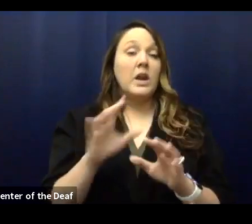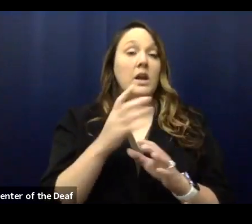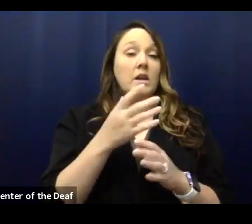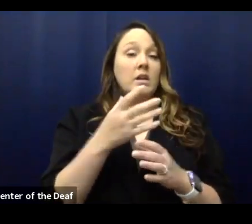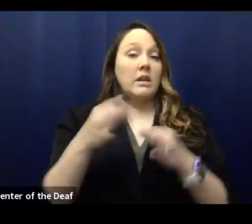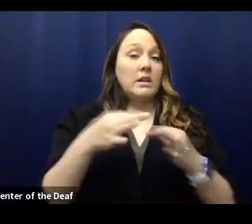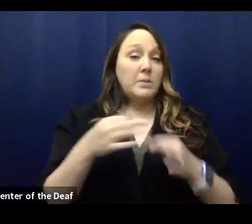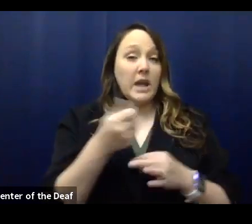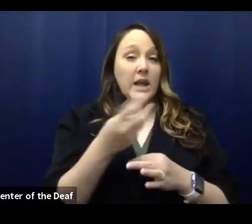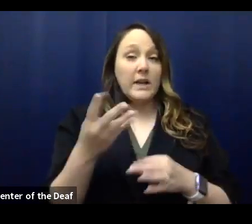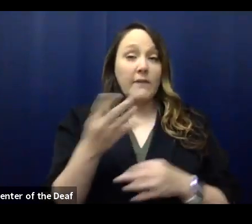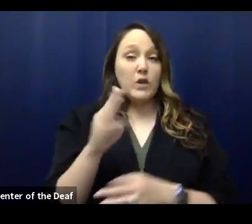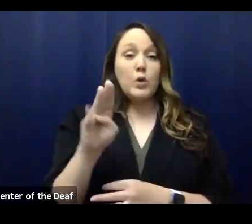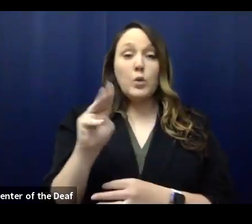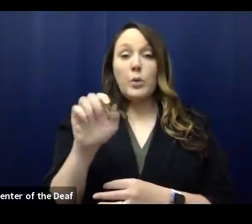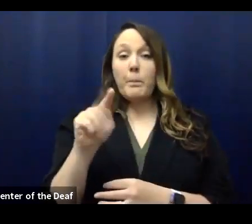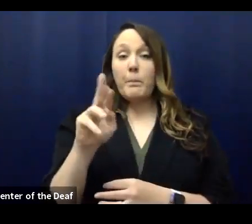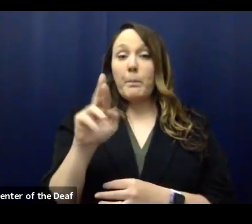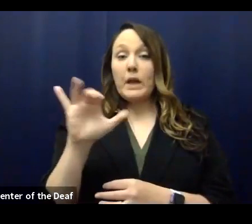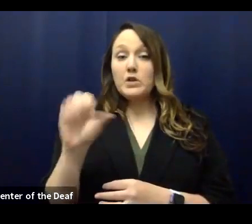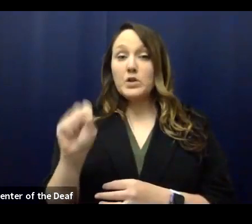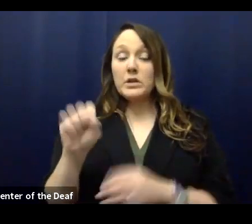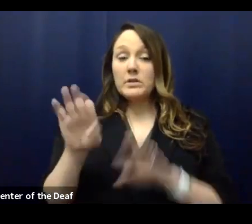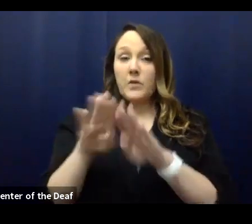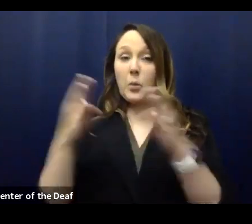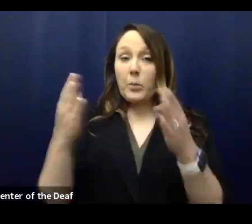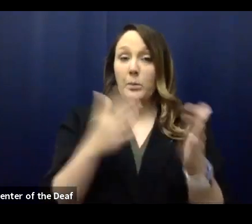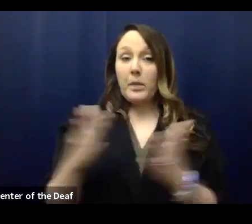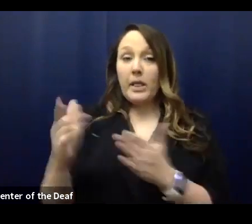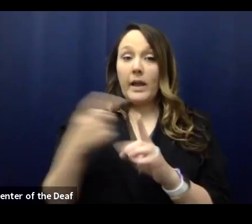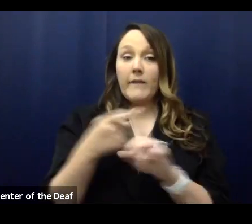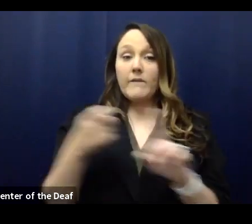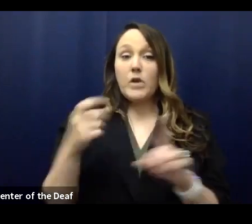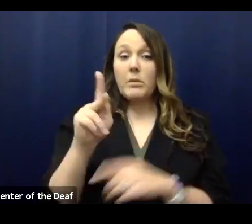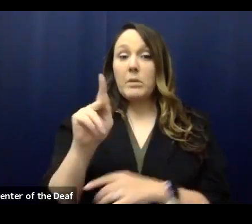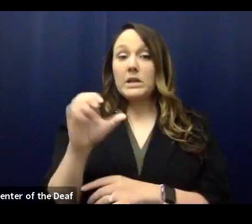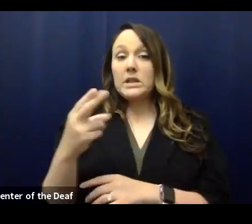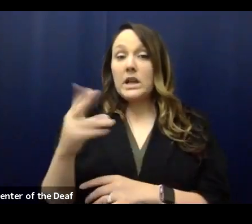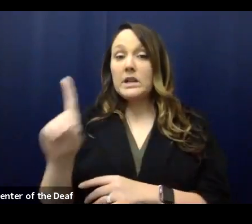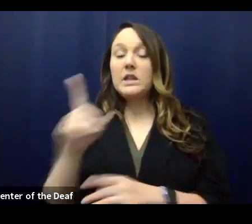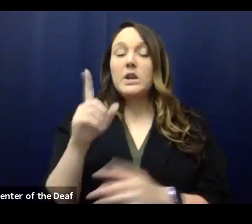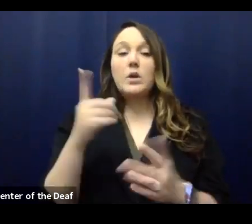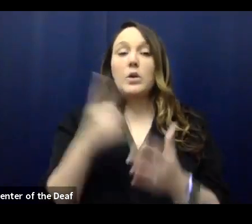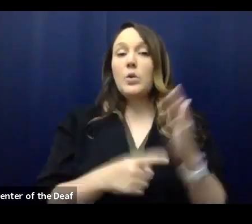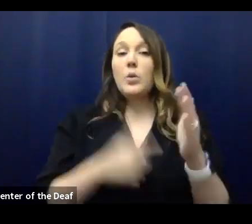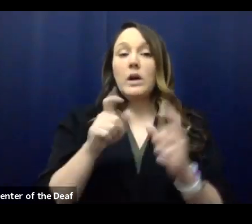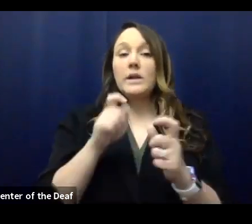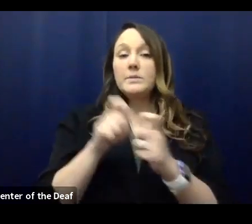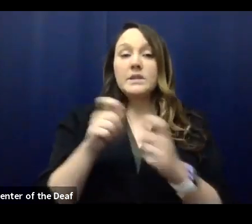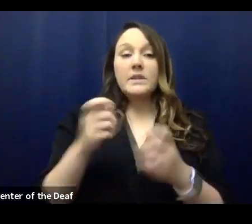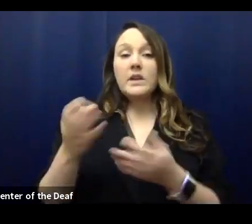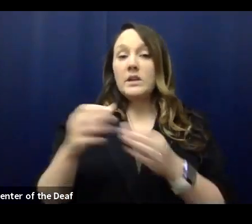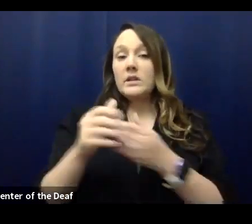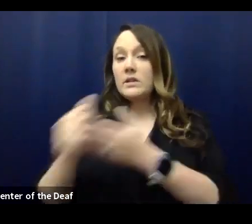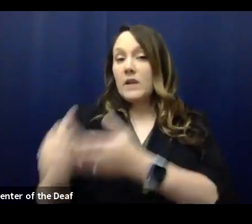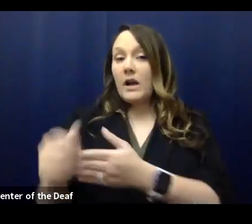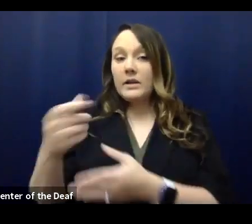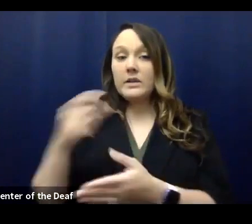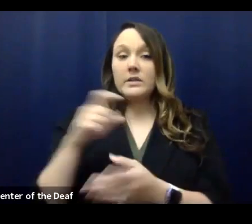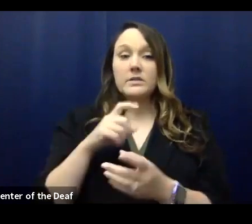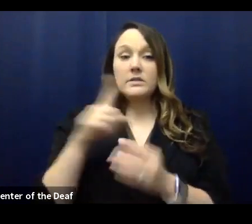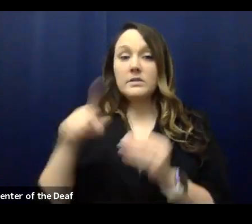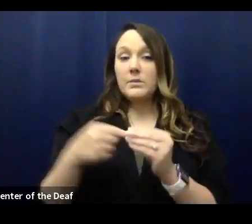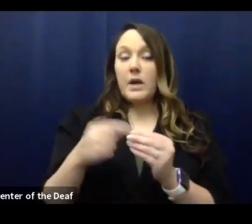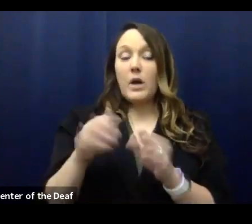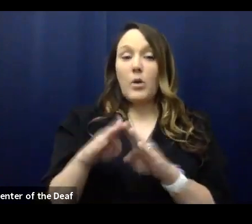reopening plan and consultation from KCHD. What specific guidance are you giving them with respect to reopening? Well,